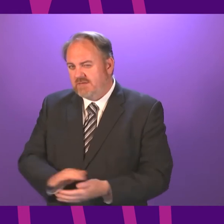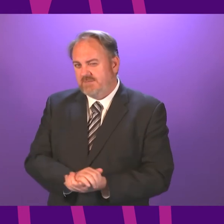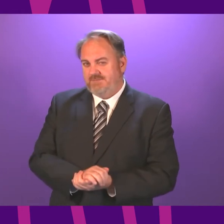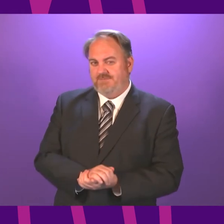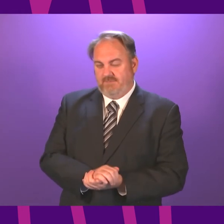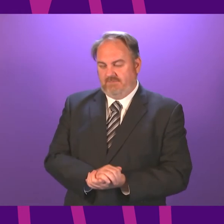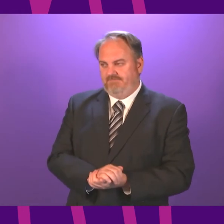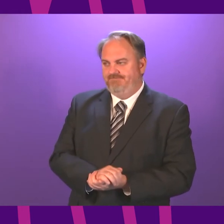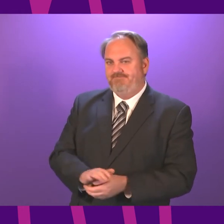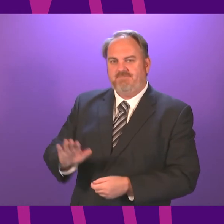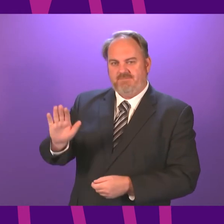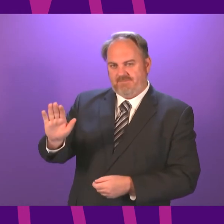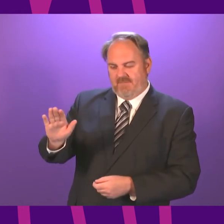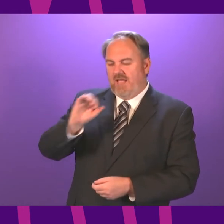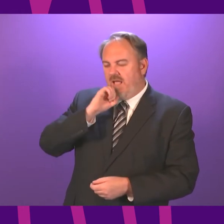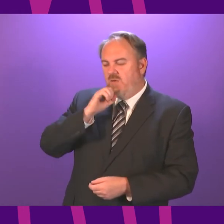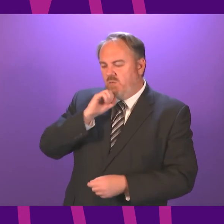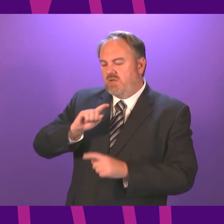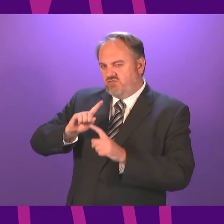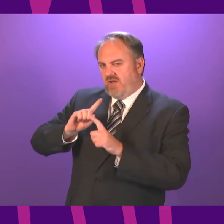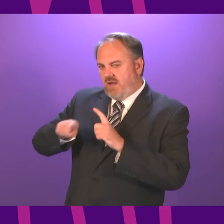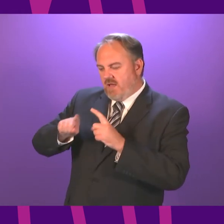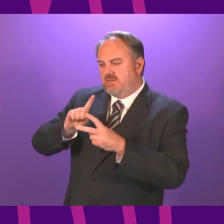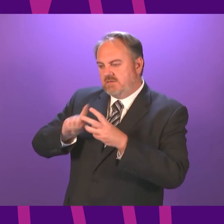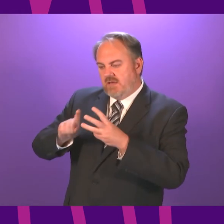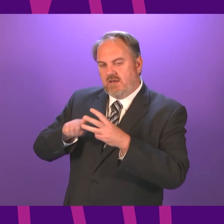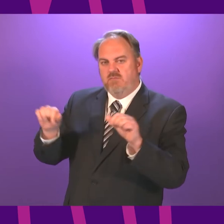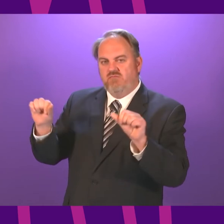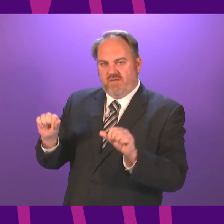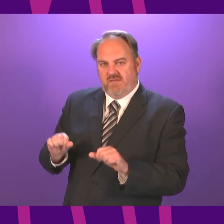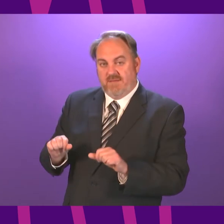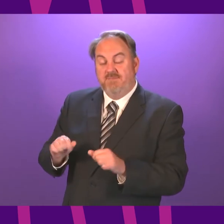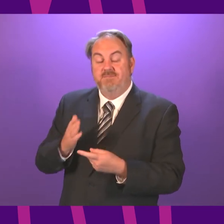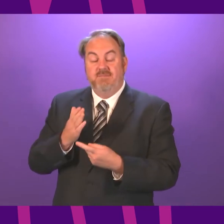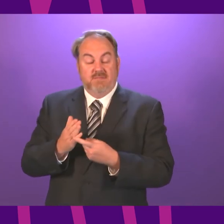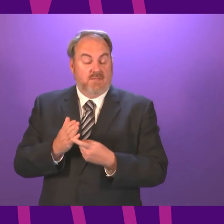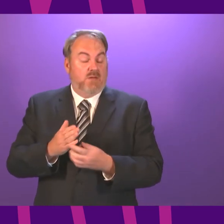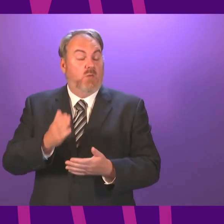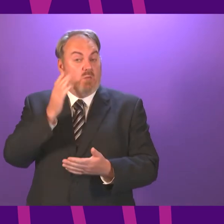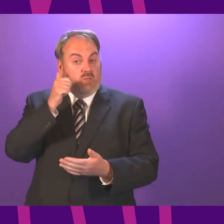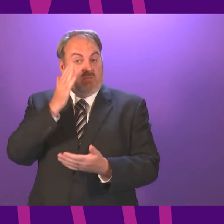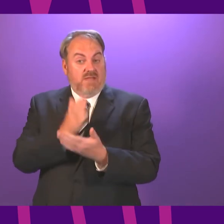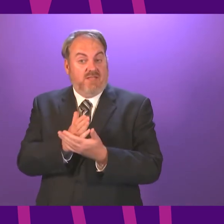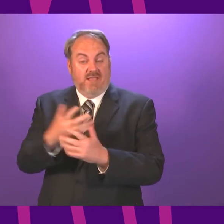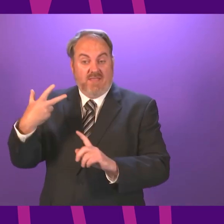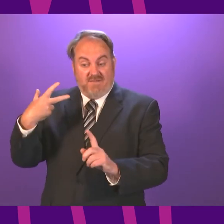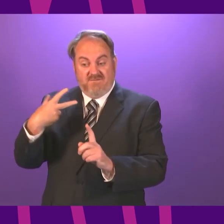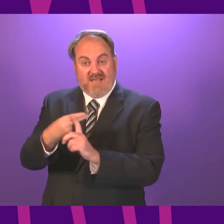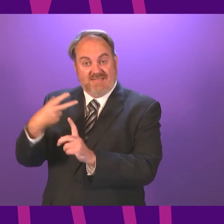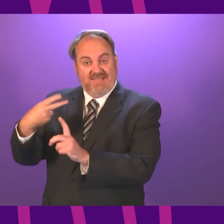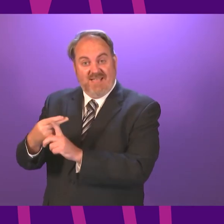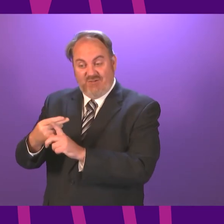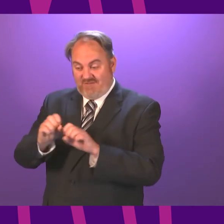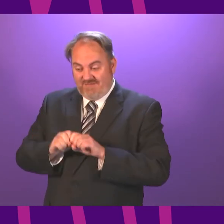I'll try to address all of these points as briefly as possible. On vaccination, the evidence is strong. It is increasing that